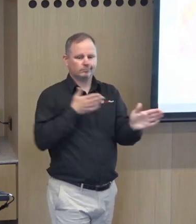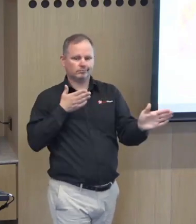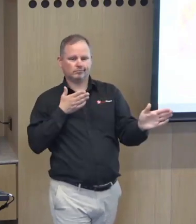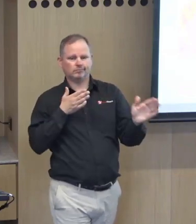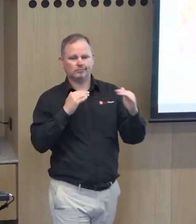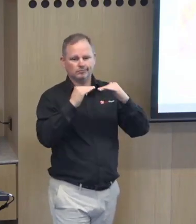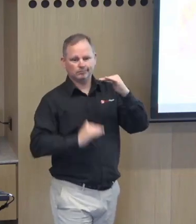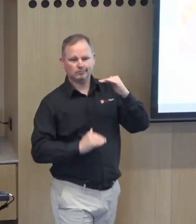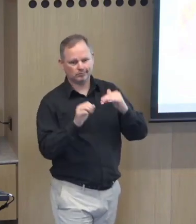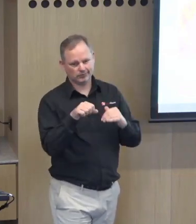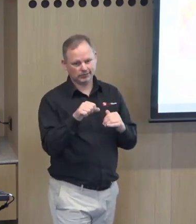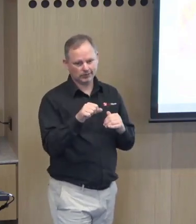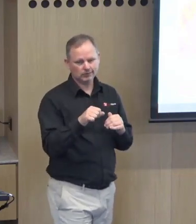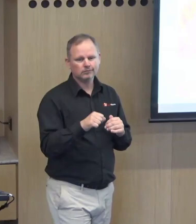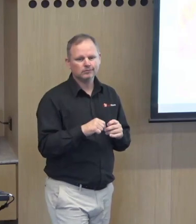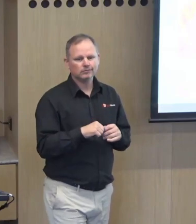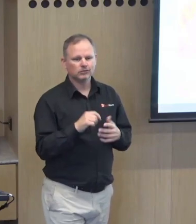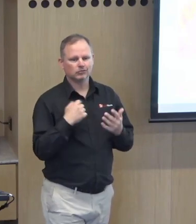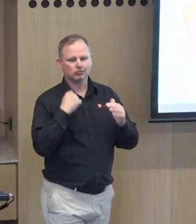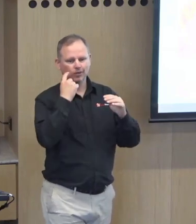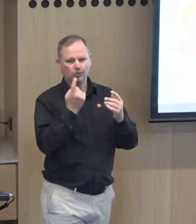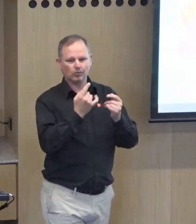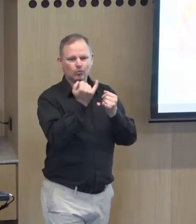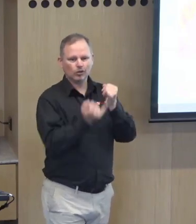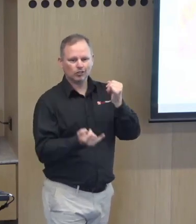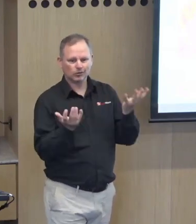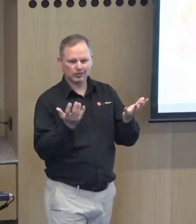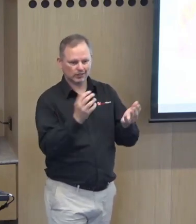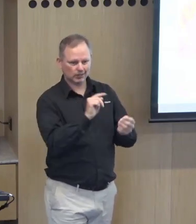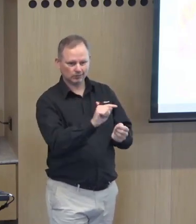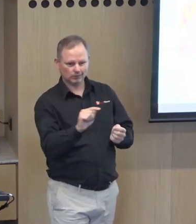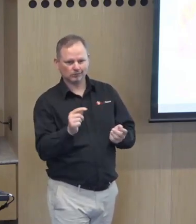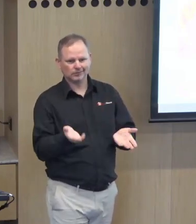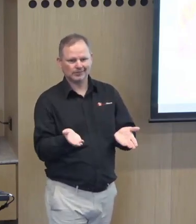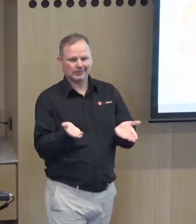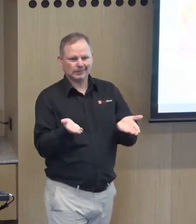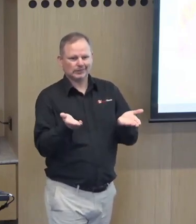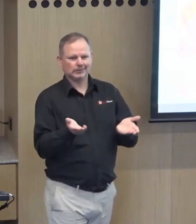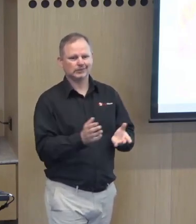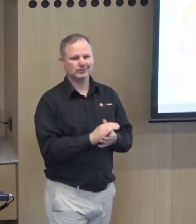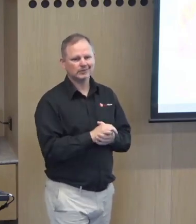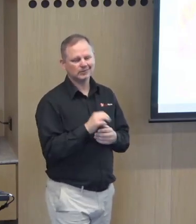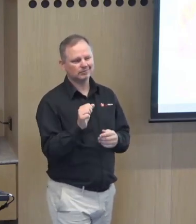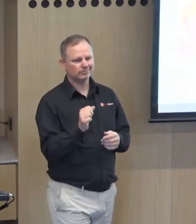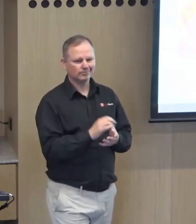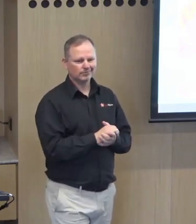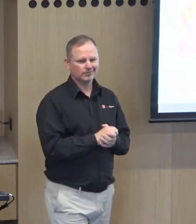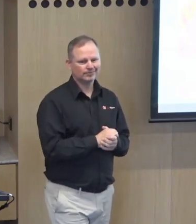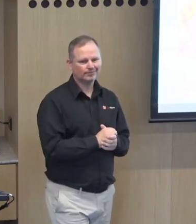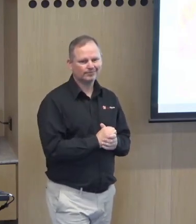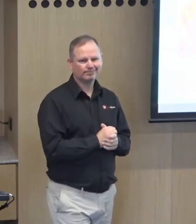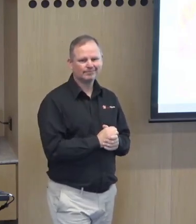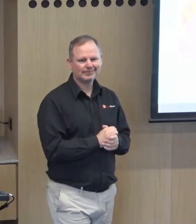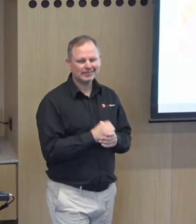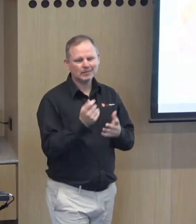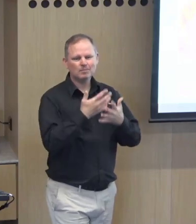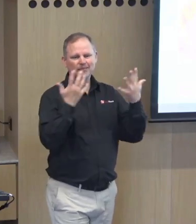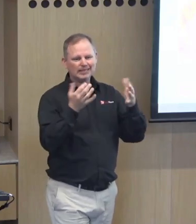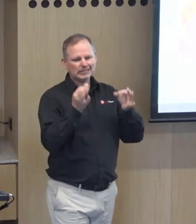supports there's a there's a there's a and if there was it would be um too few in order to be able to meet the demand